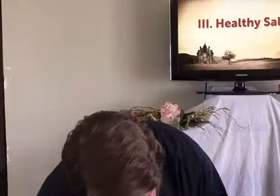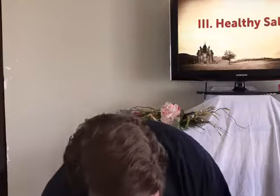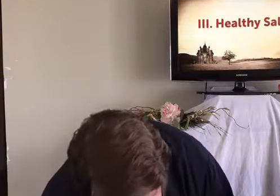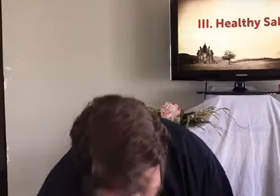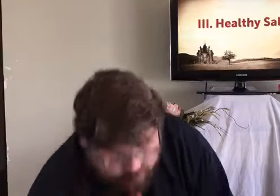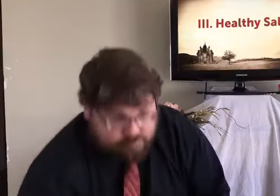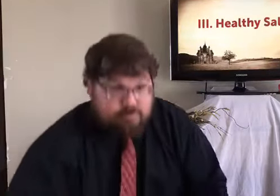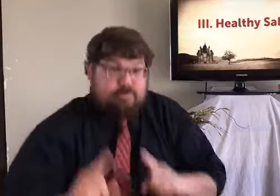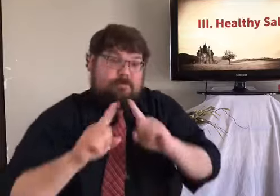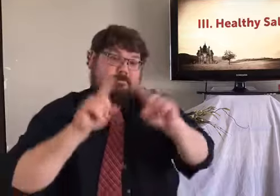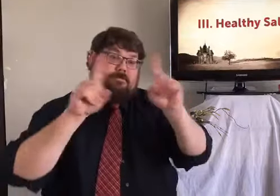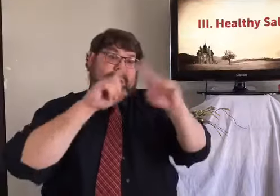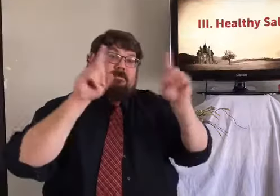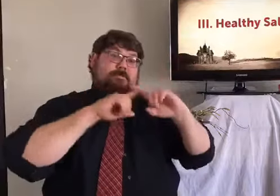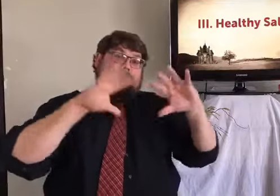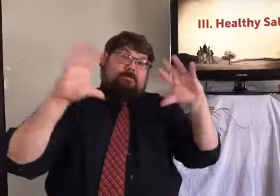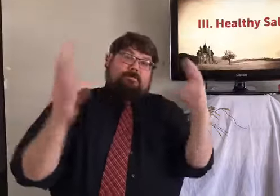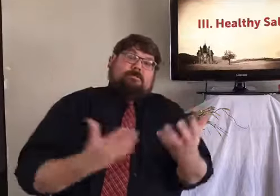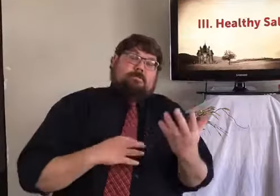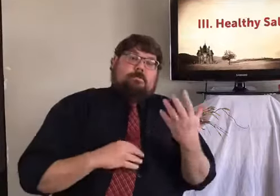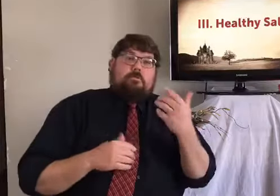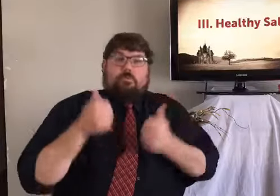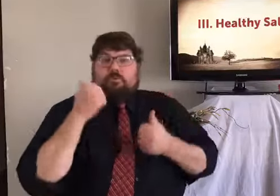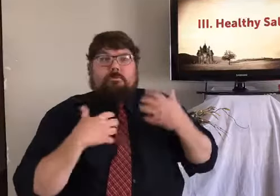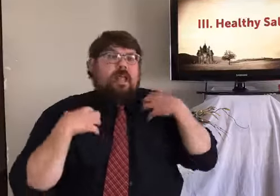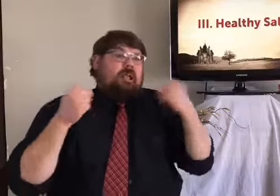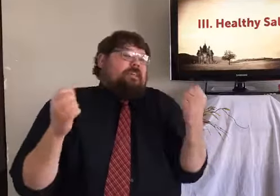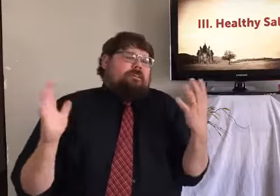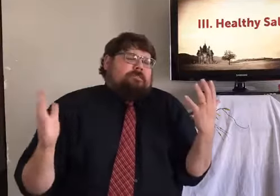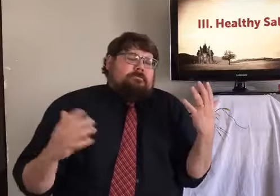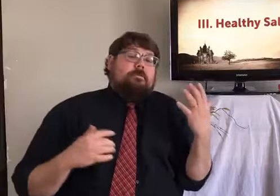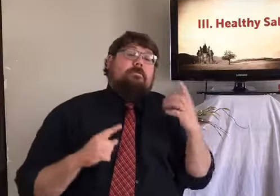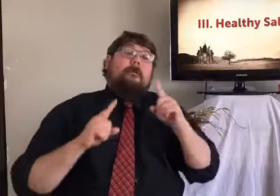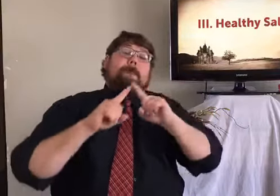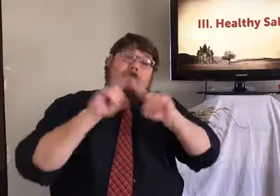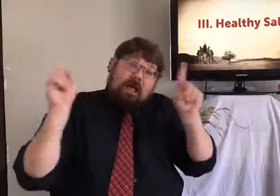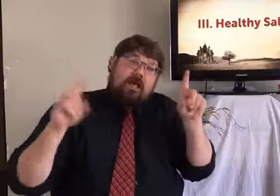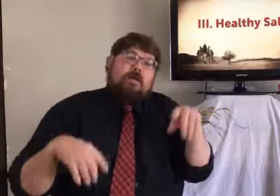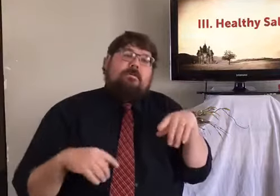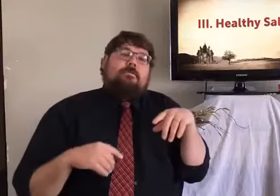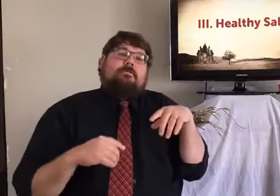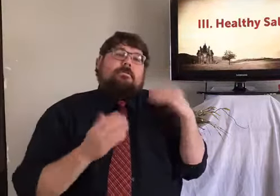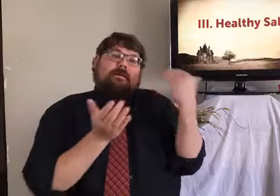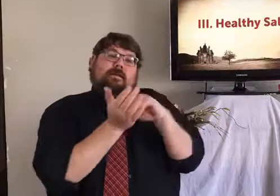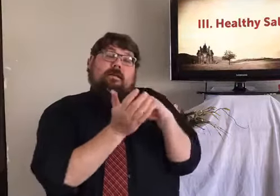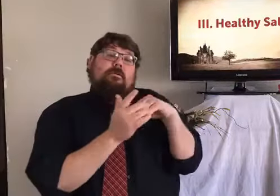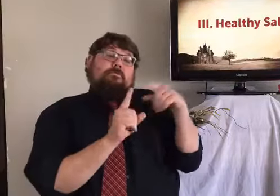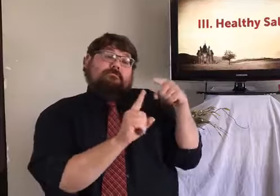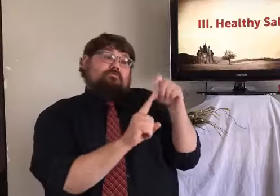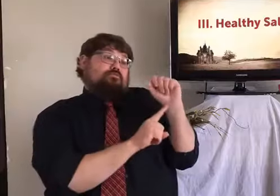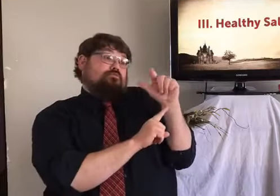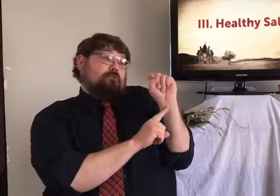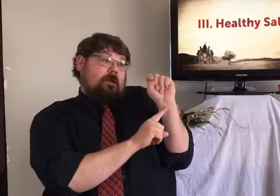All right, so our sea salt, our table salt, our kosher salt, which is the healthiest, I don't know.